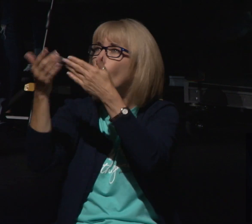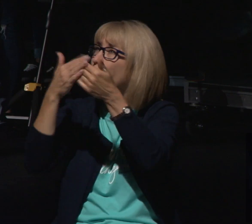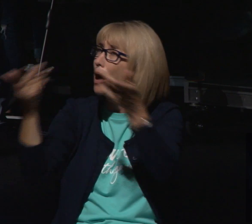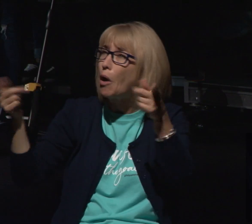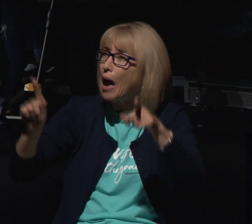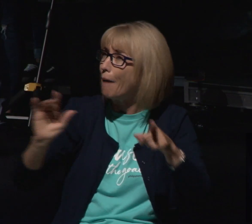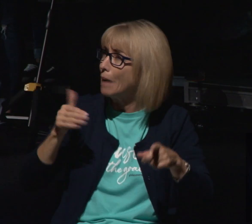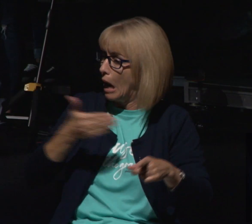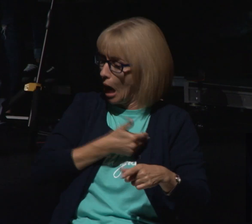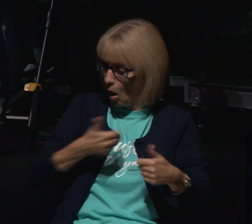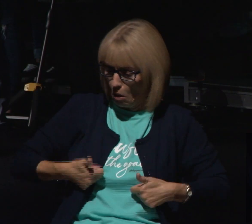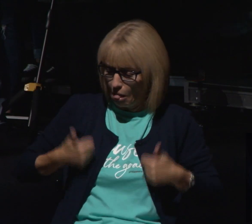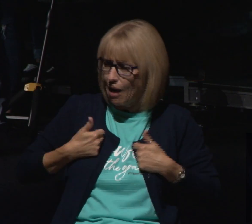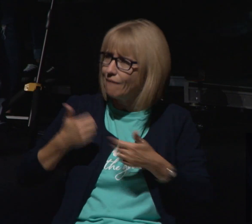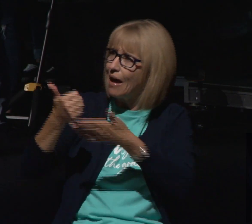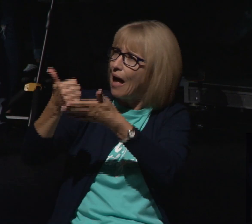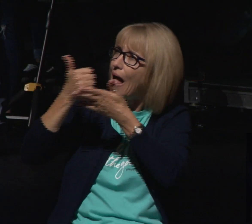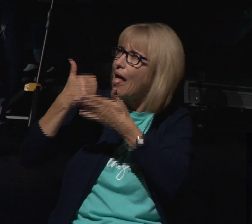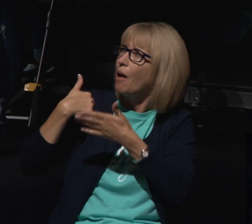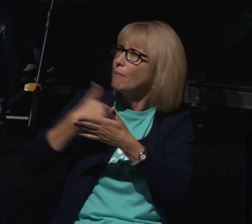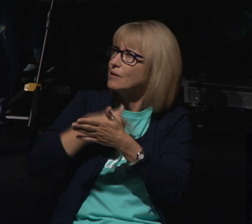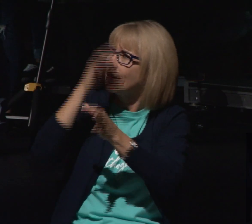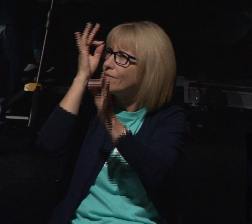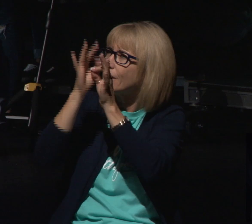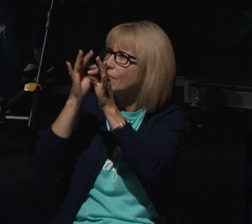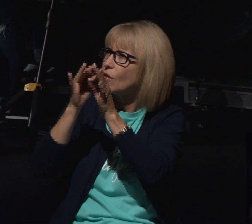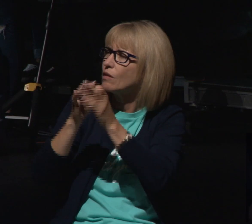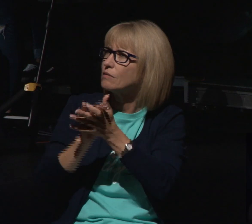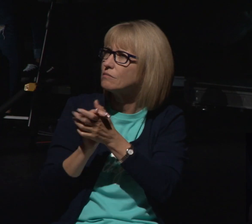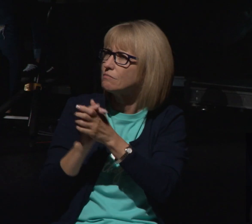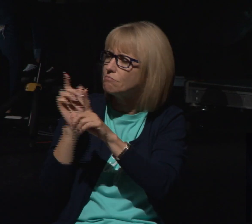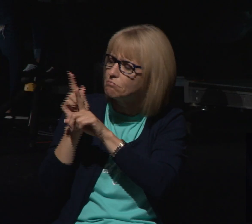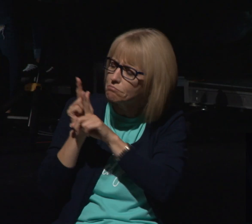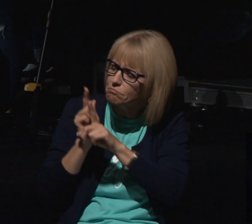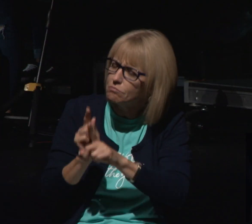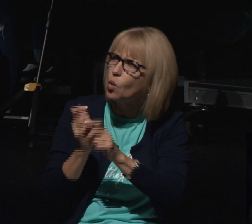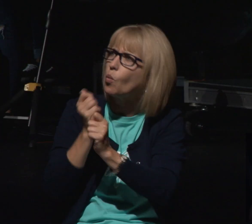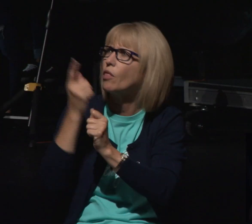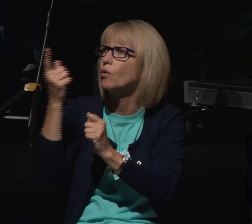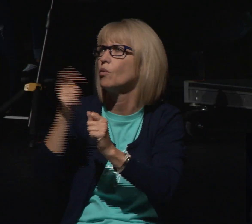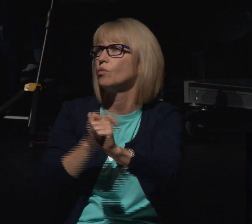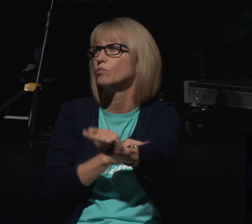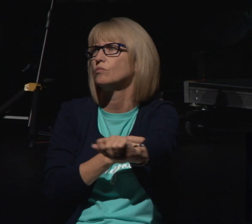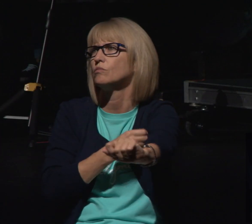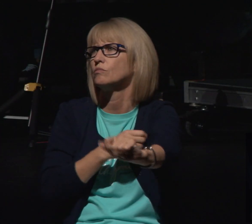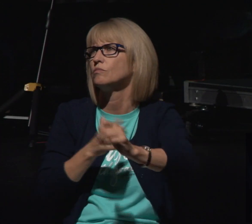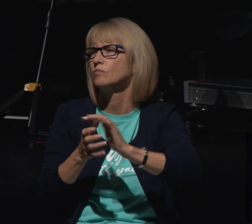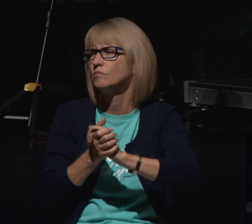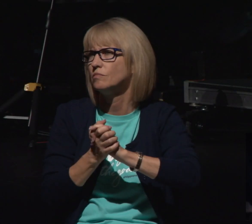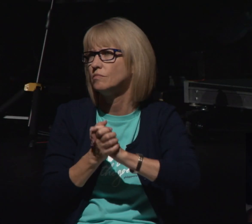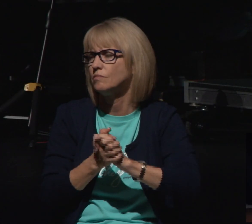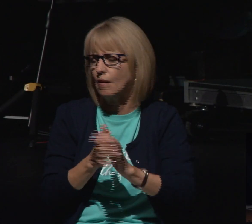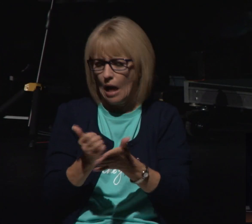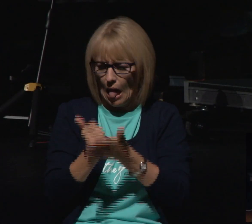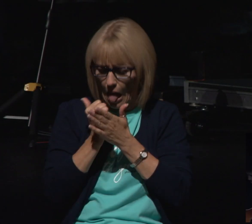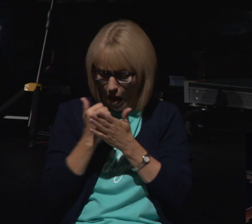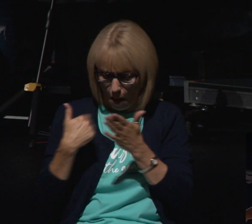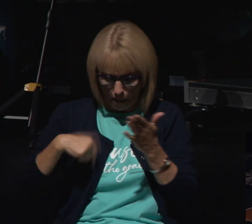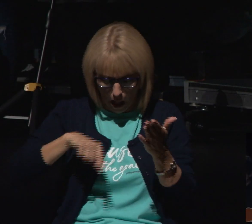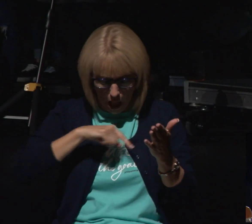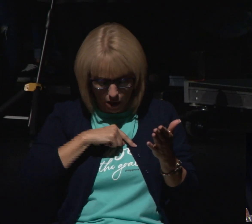us to be faithful and walk with you father help us to reach out today and encourage